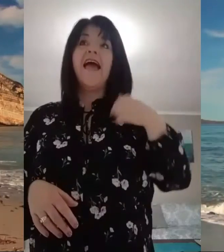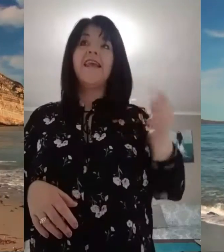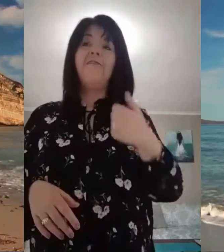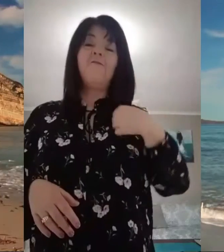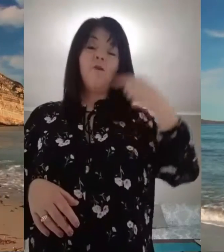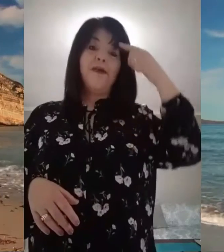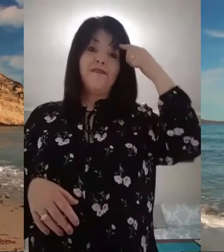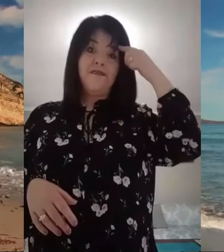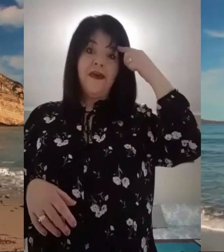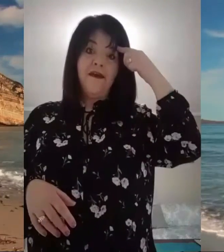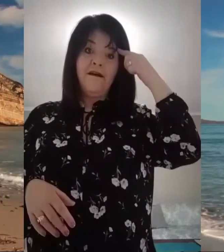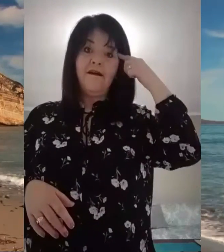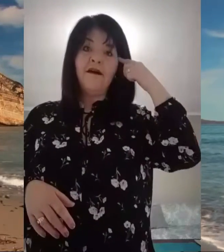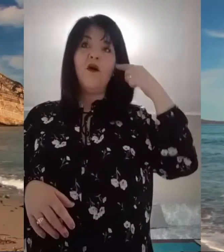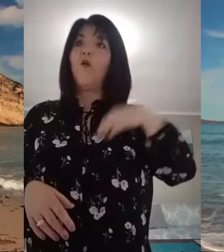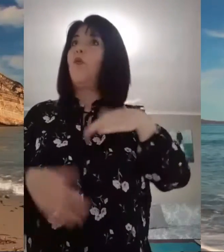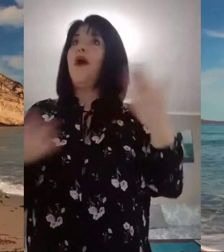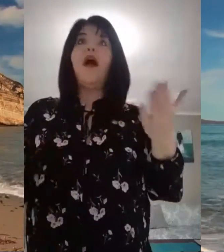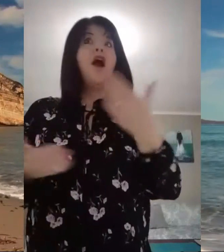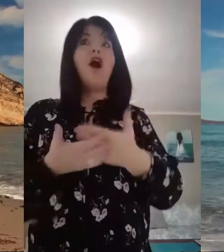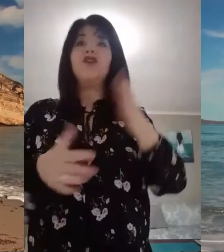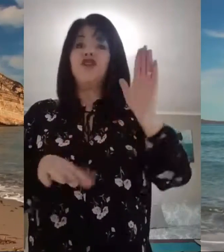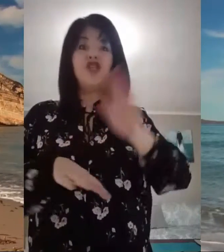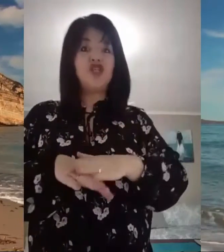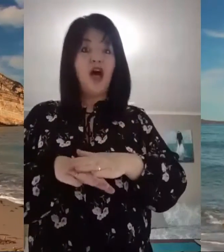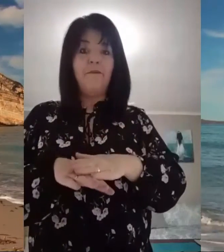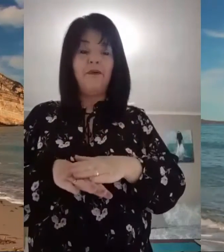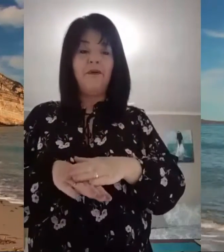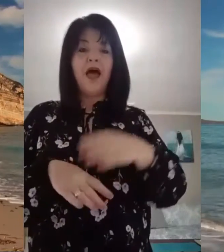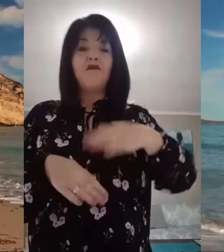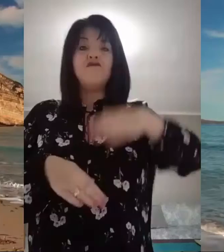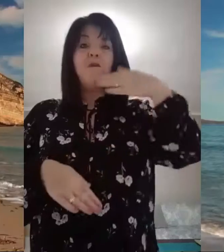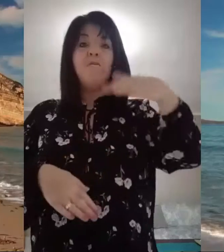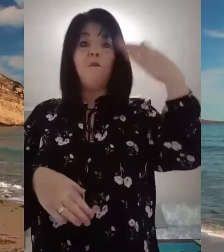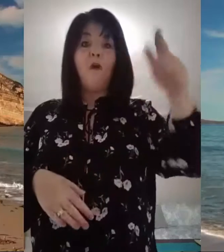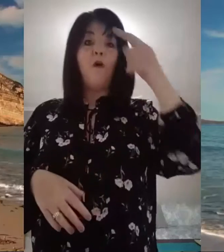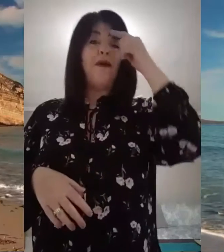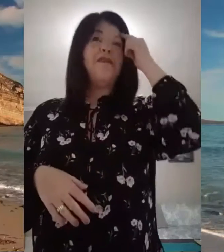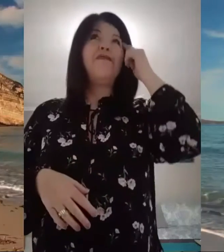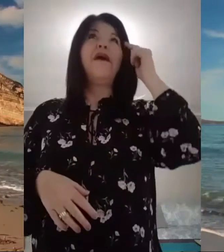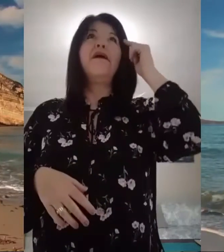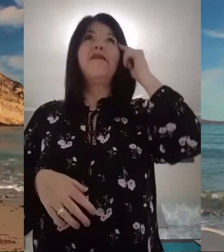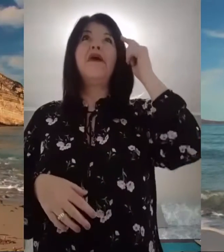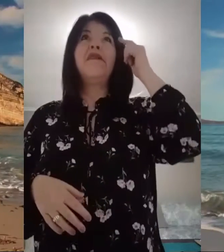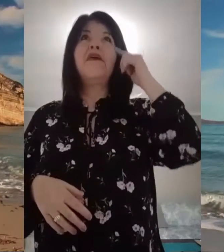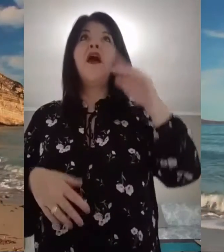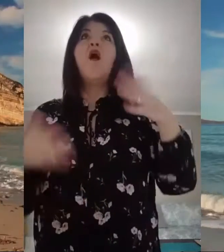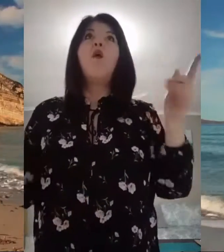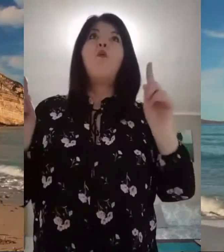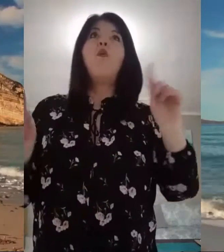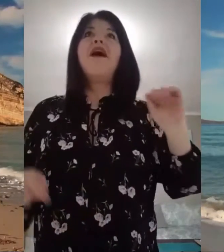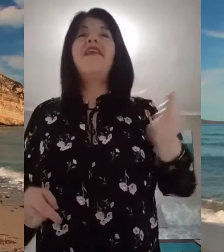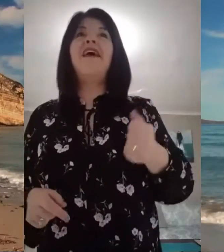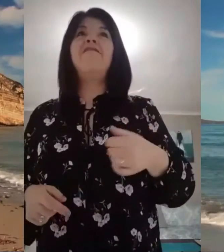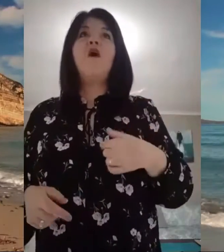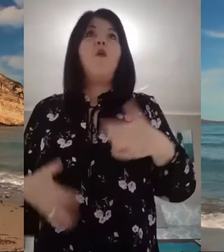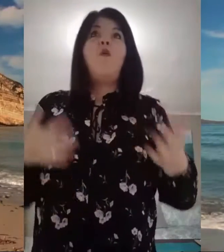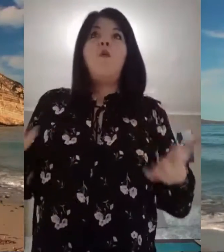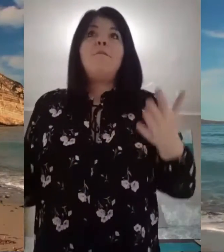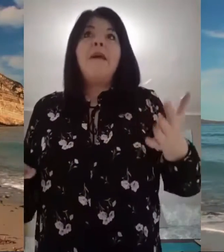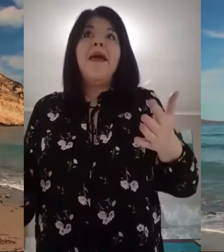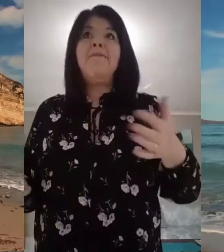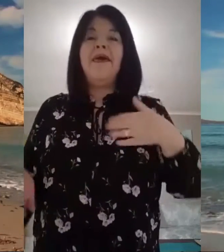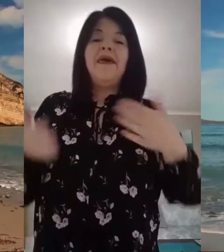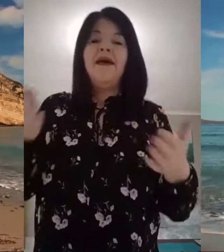And if we think, we can't stop. The more we think, think, think, what if,